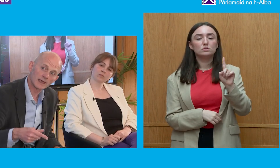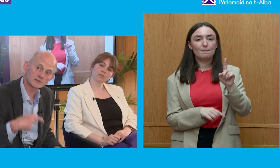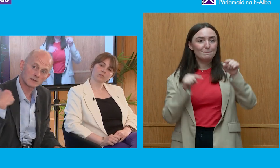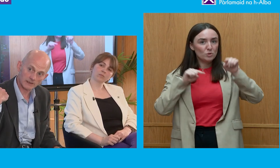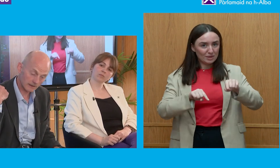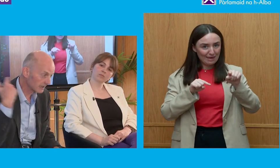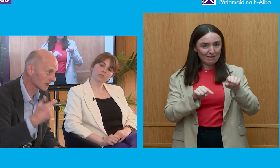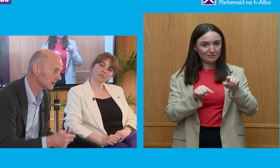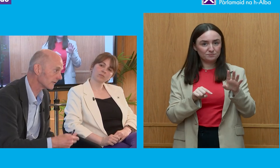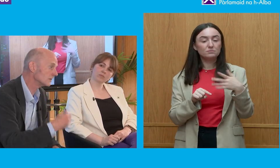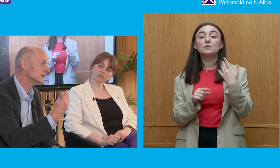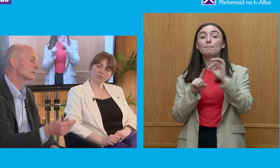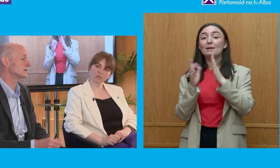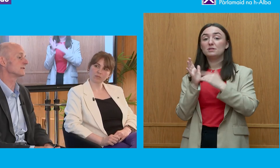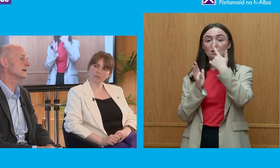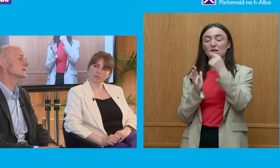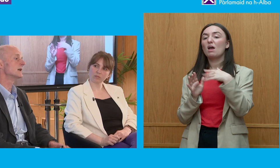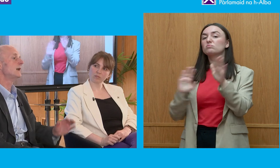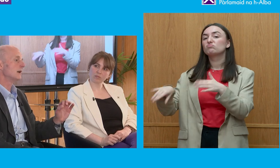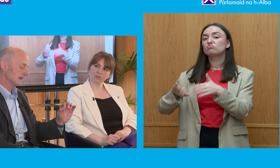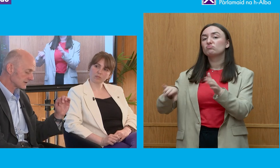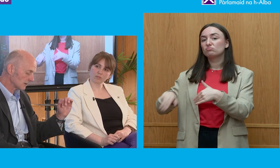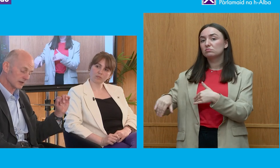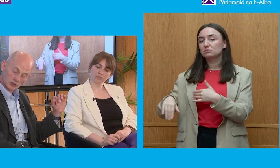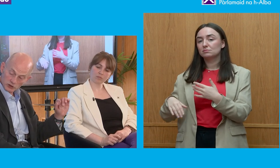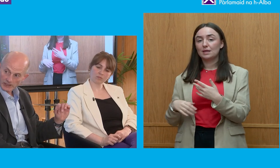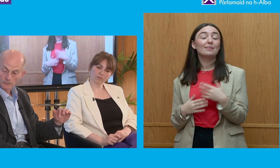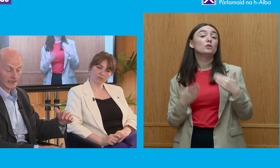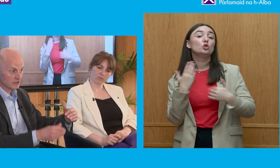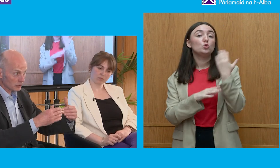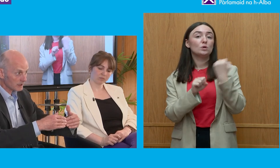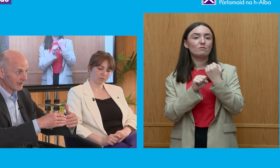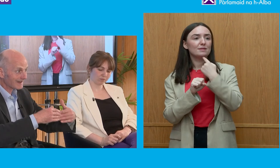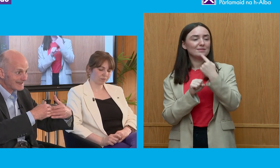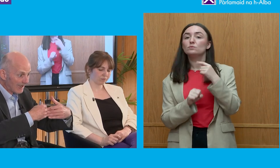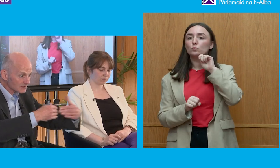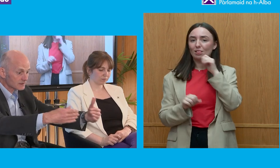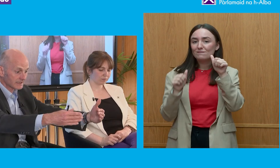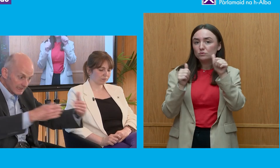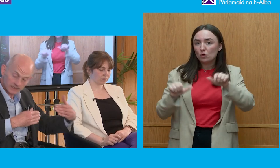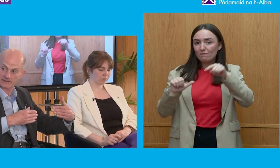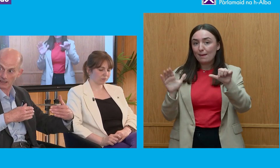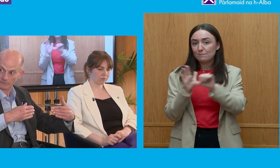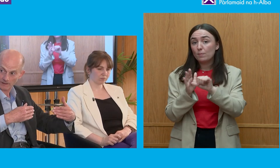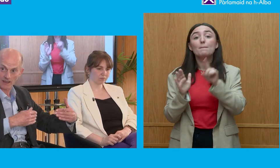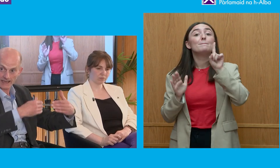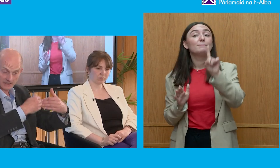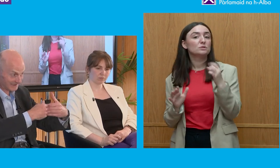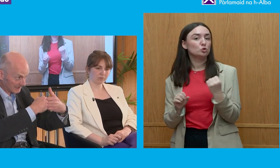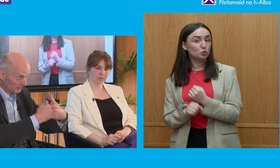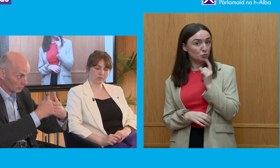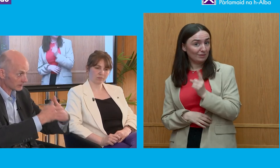it is one of the things that the incoming government has promised to fix and let's hope it does so but in doing that it has to take itself